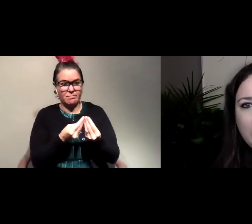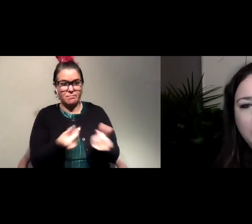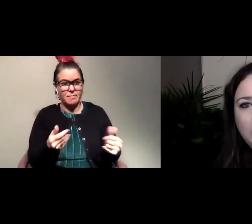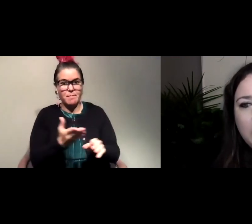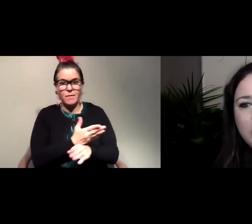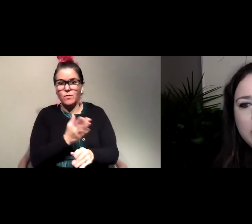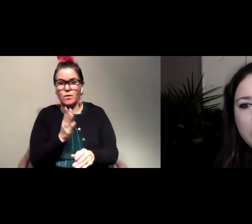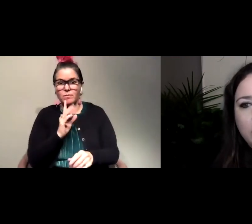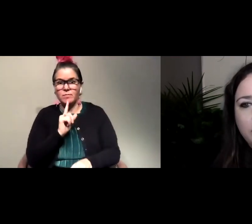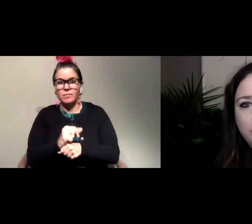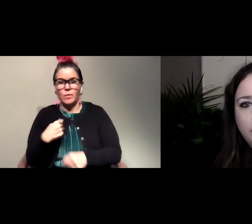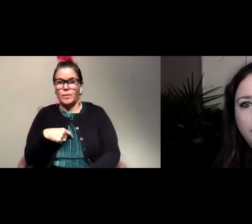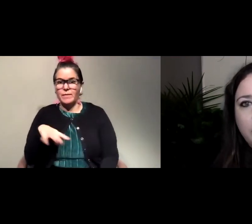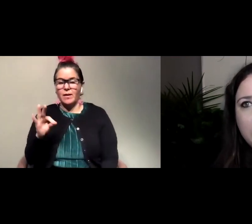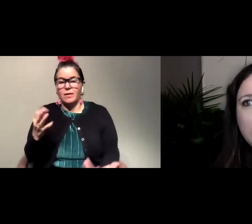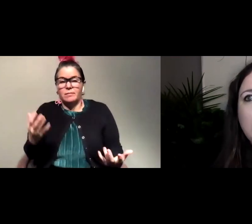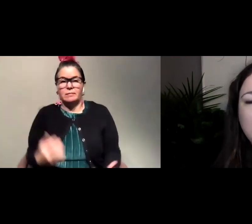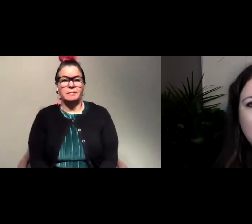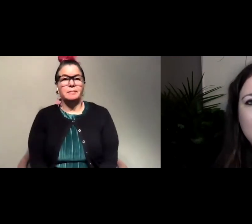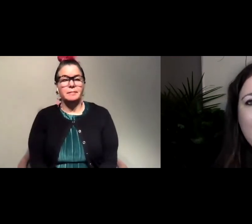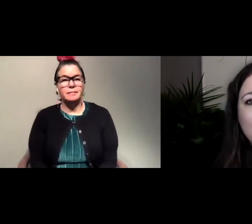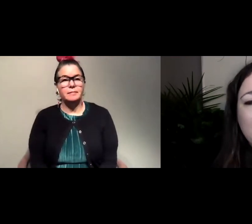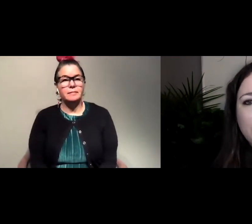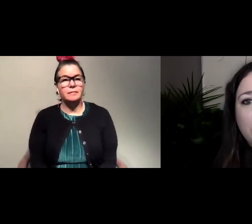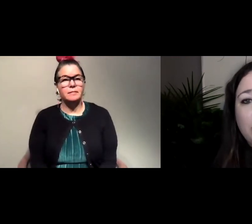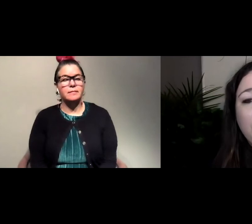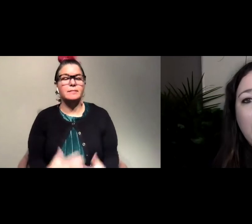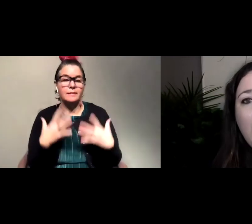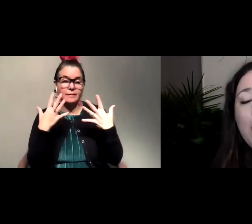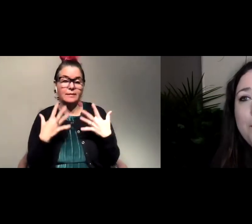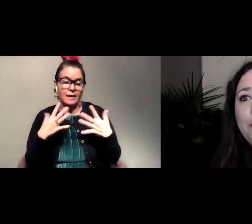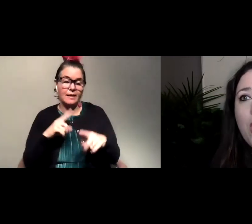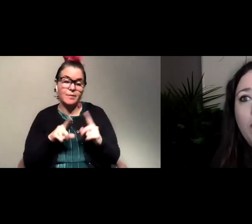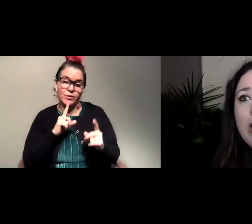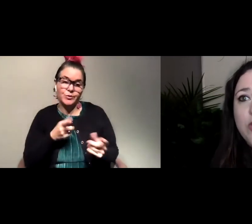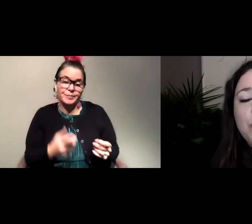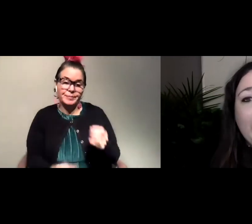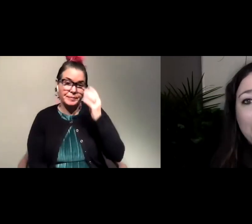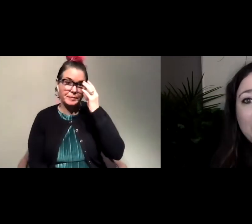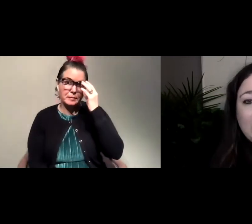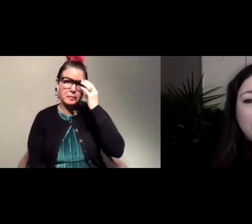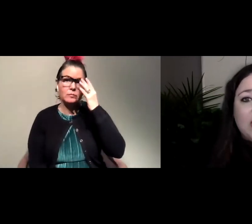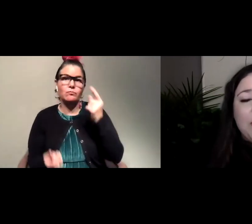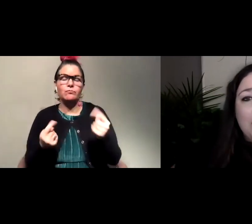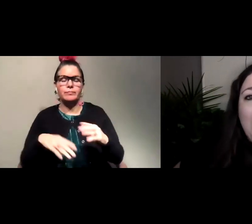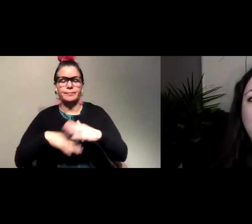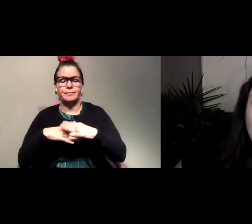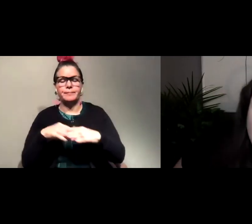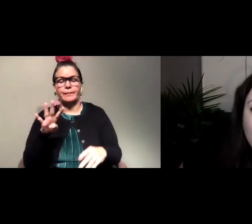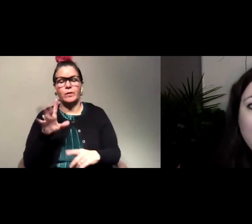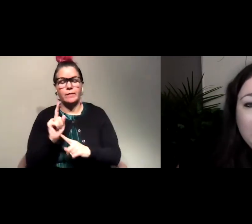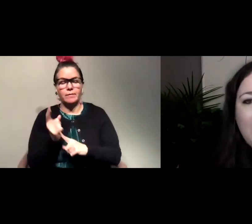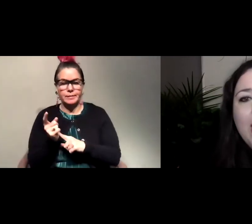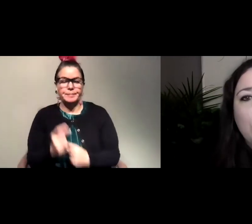Yeah. So, sad but true. Um, all right. So we try to keep these sessions to be about